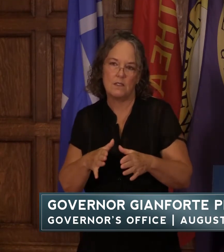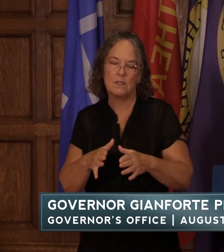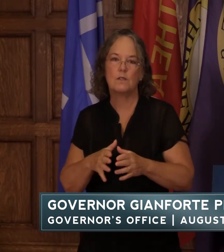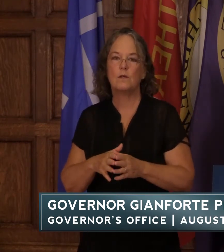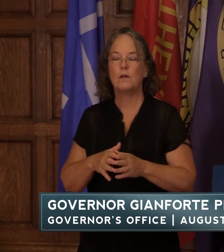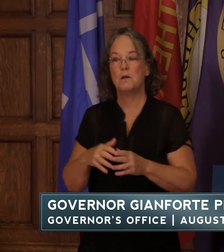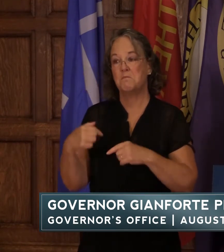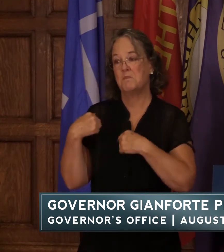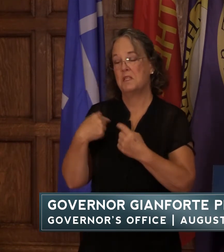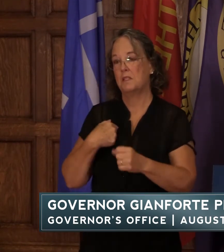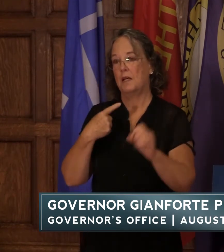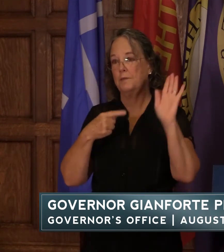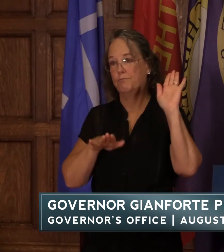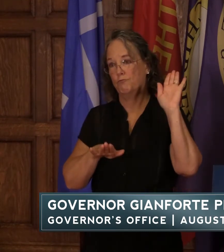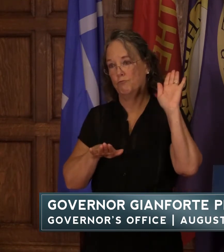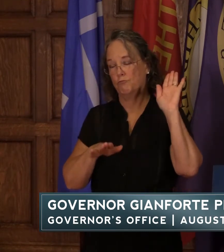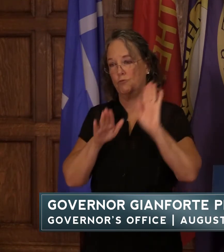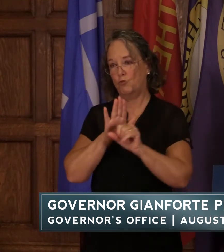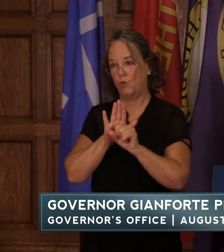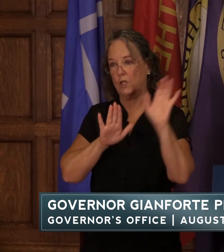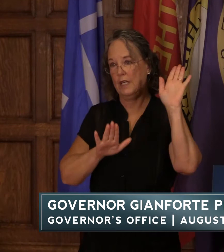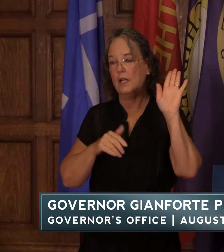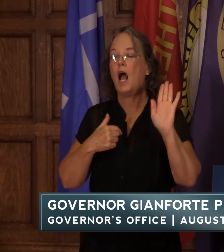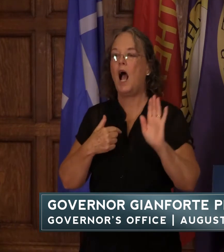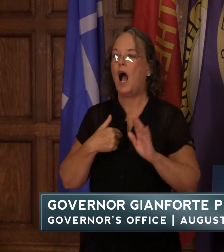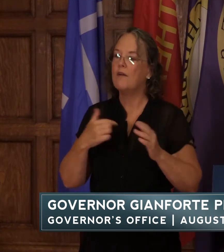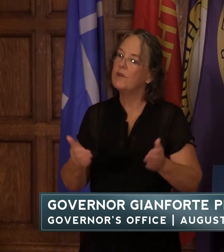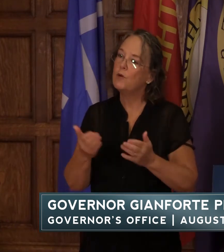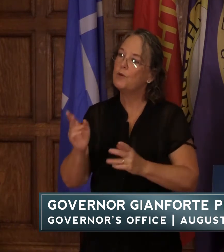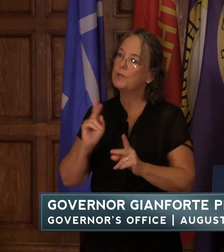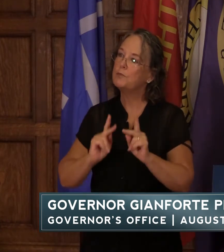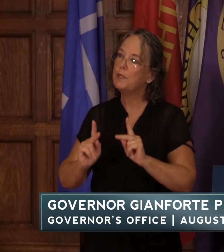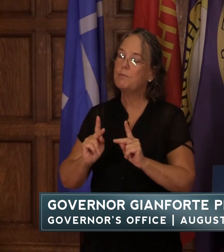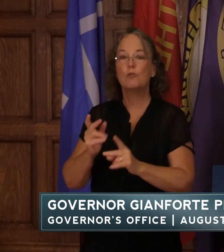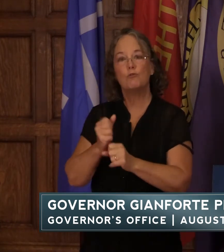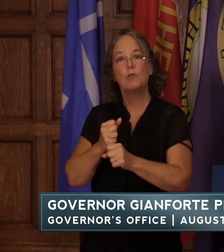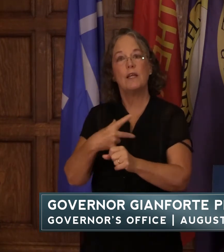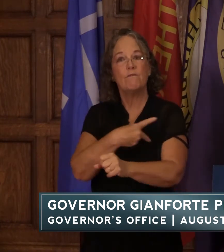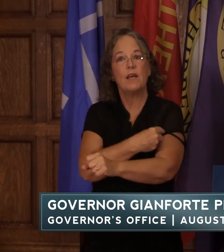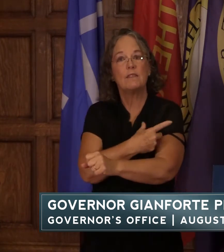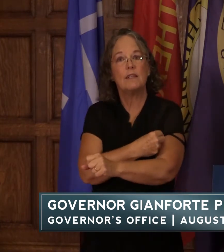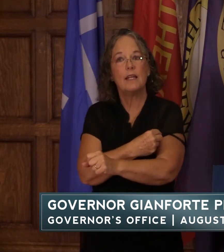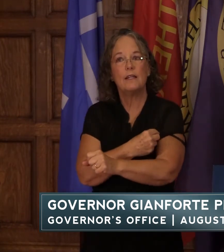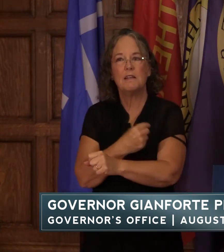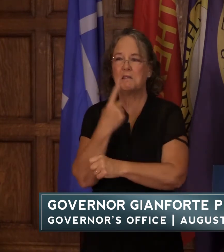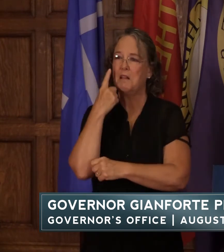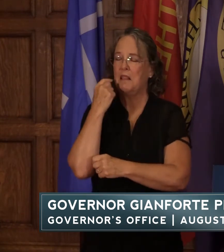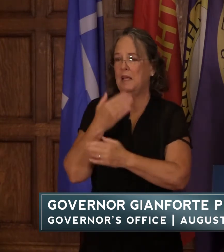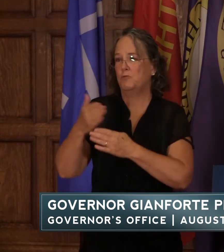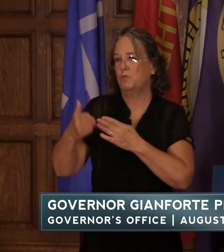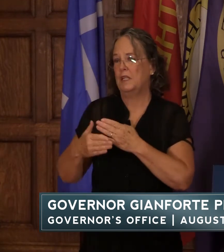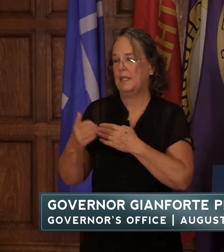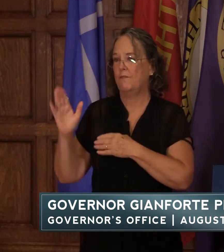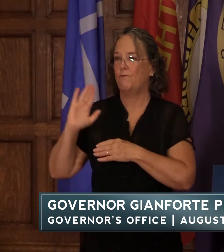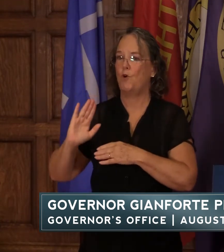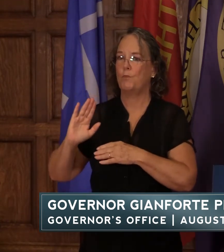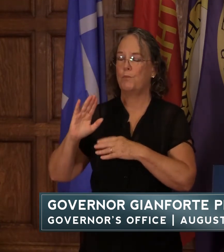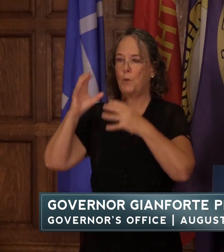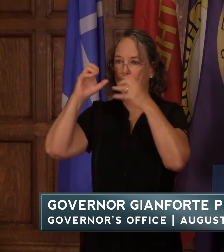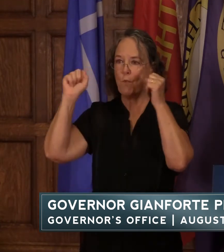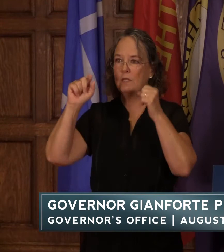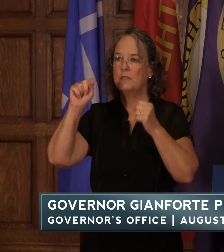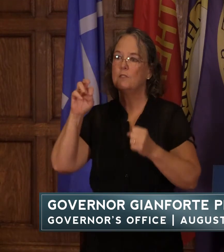i was sworn in i've encouraged montanans to get vaccinated just last weekend former president trump told